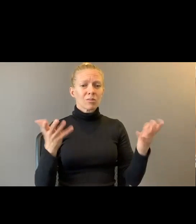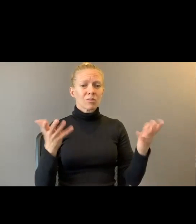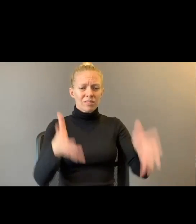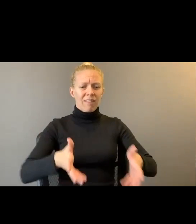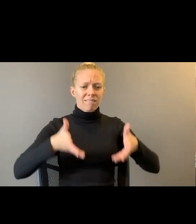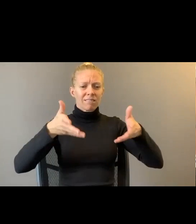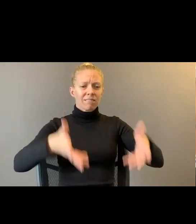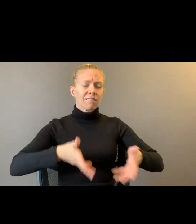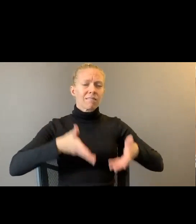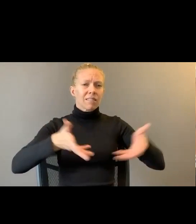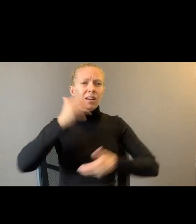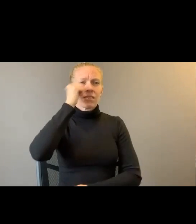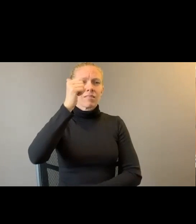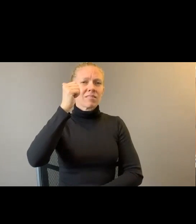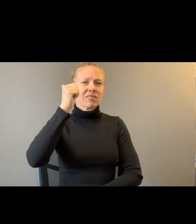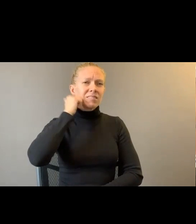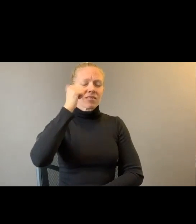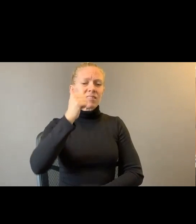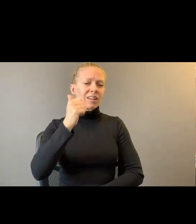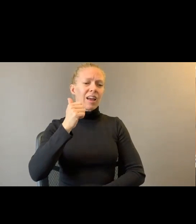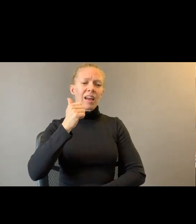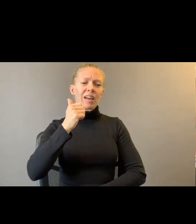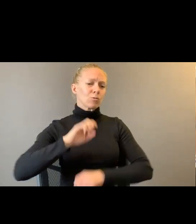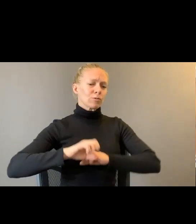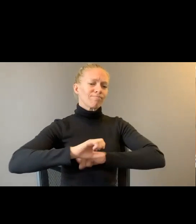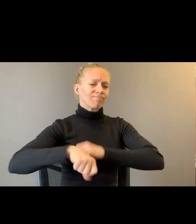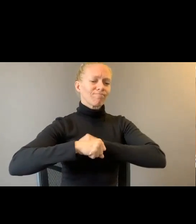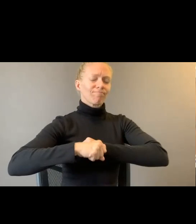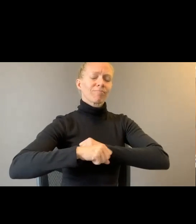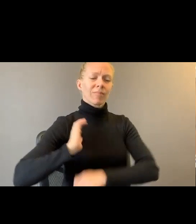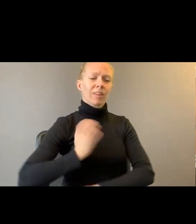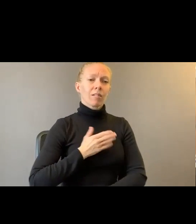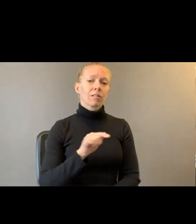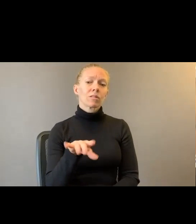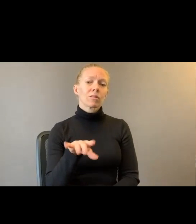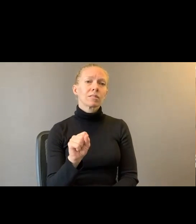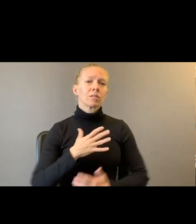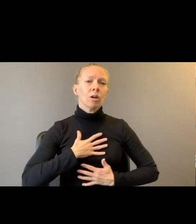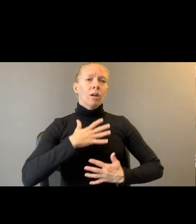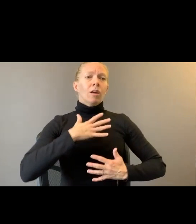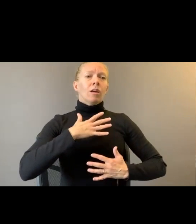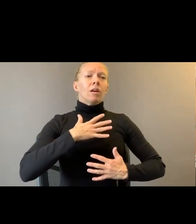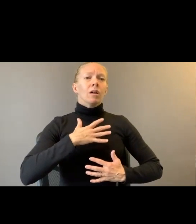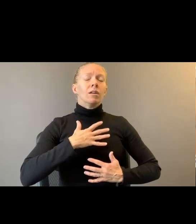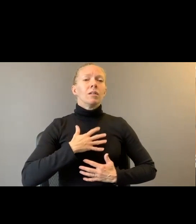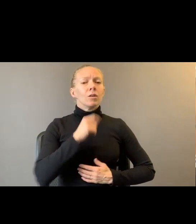trundle our legs. What's left to push breath ragged and torn from our lungs. Who was warned.